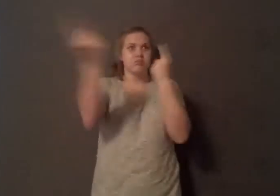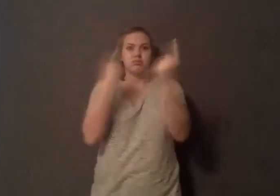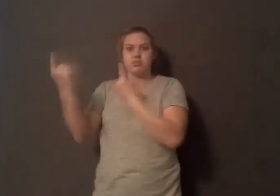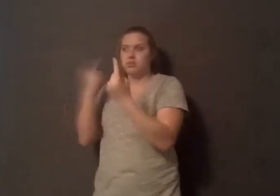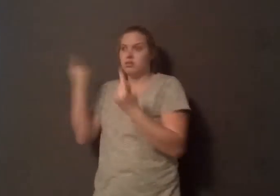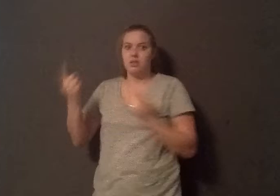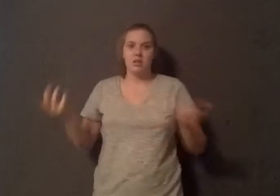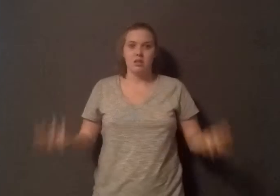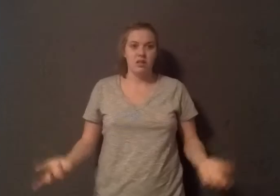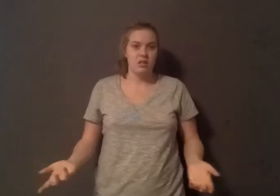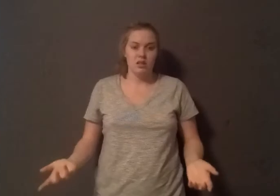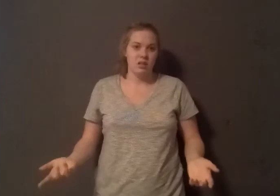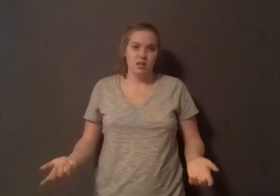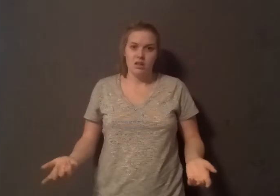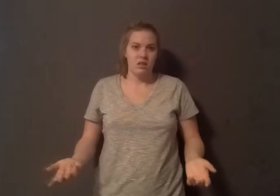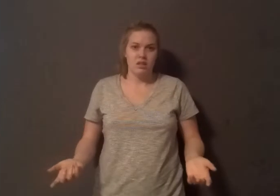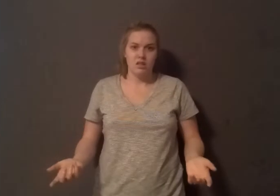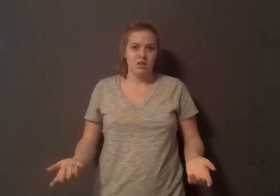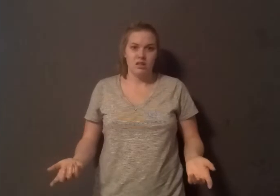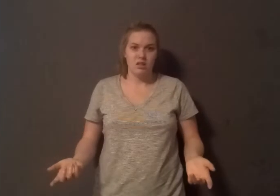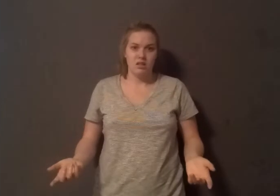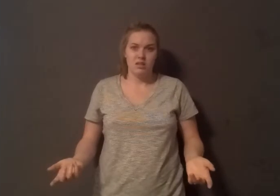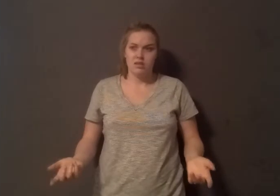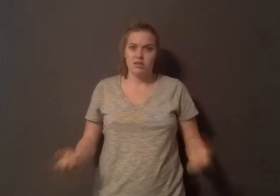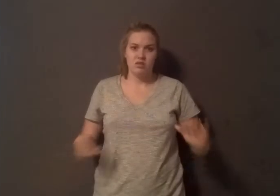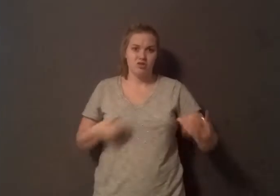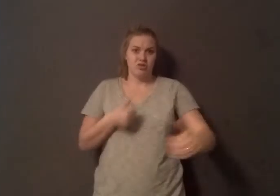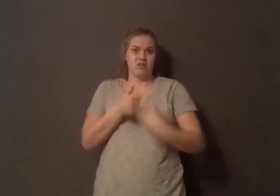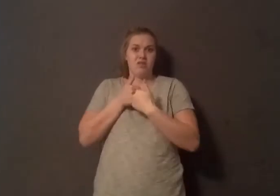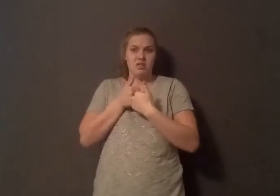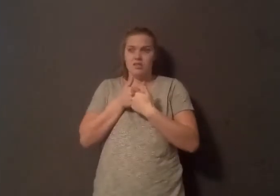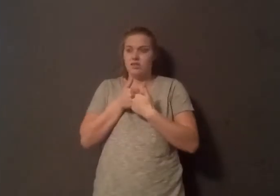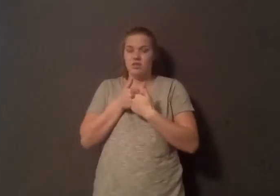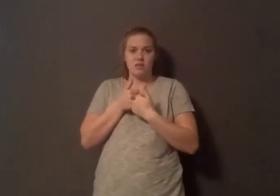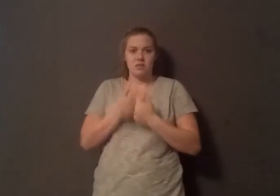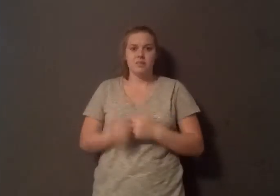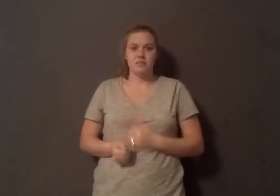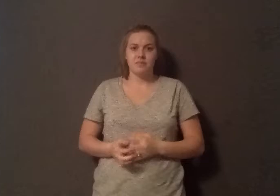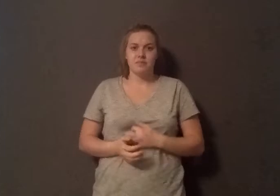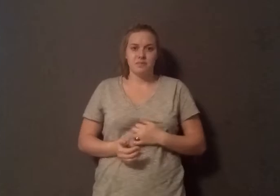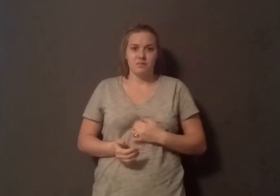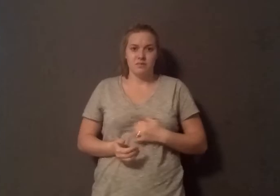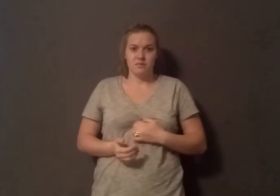here. And it's a real challenging thing, and it's something that you don't want to get.